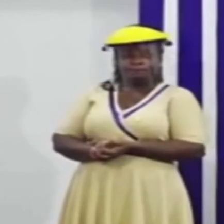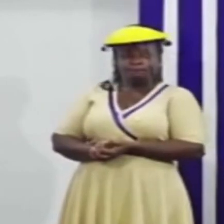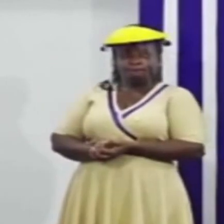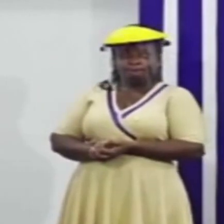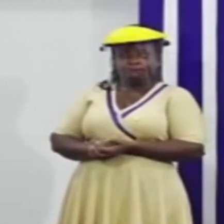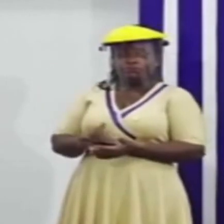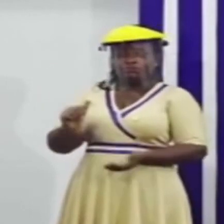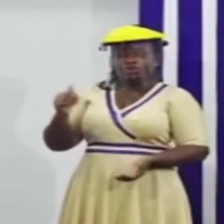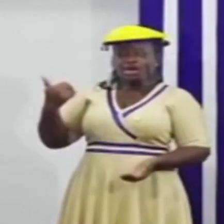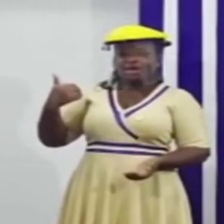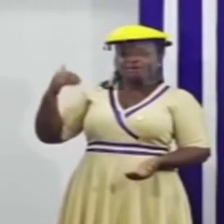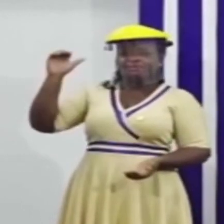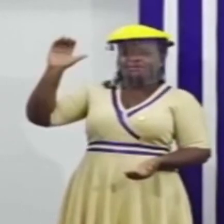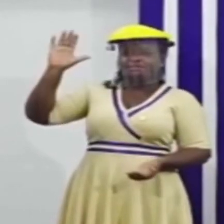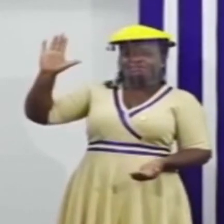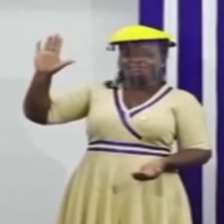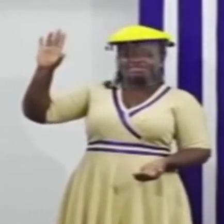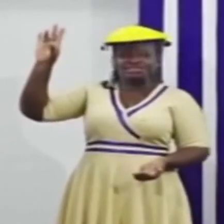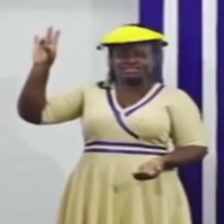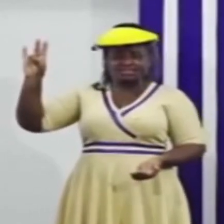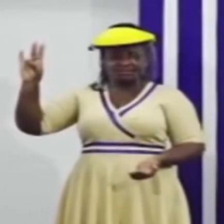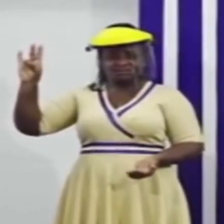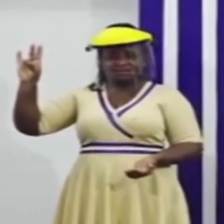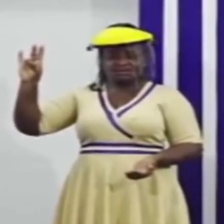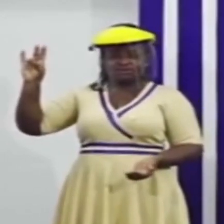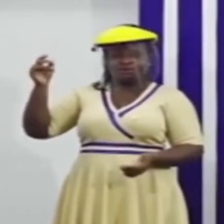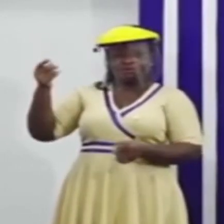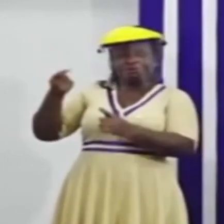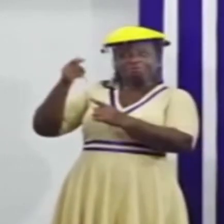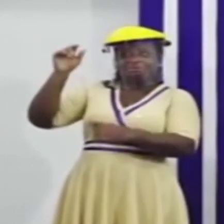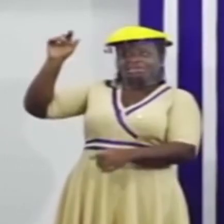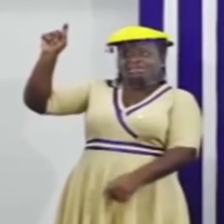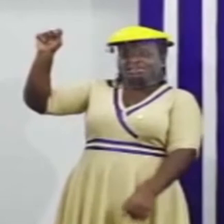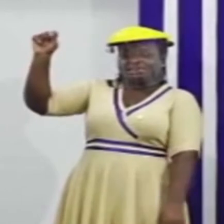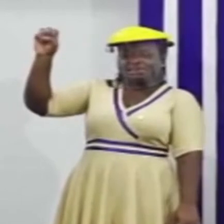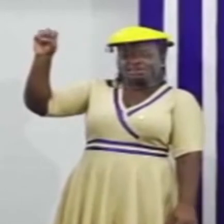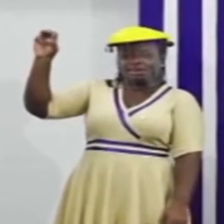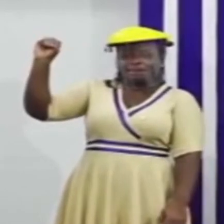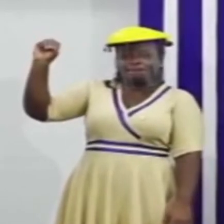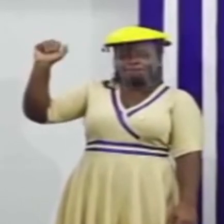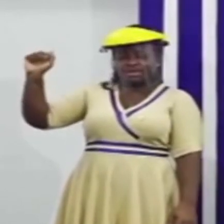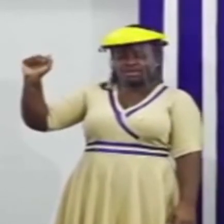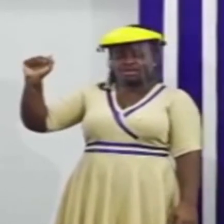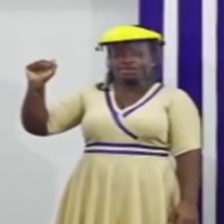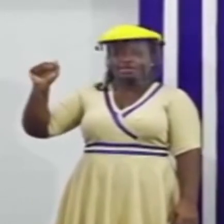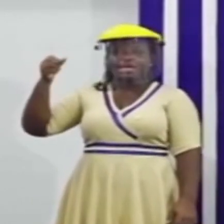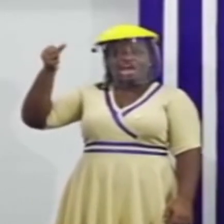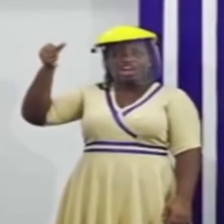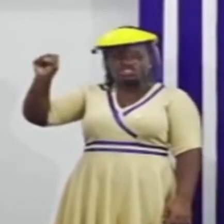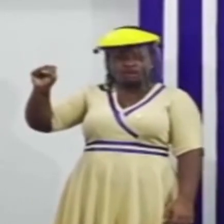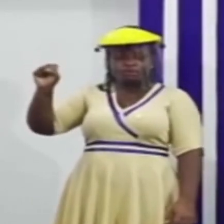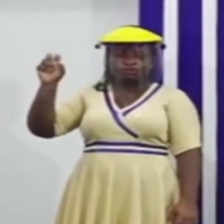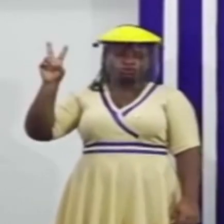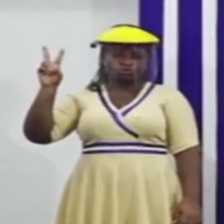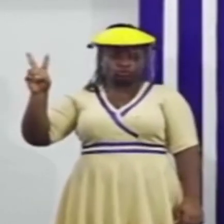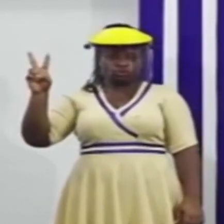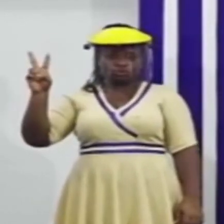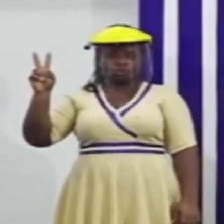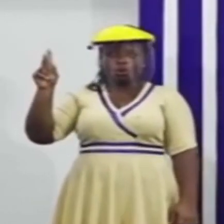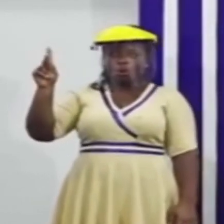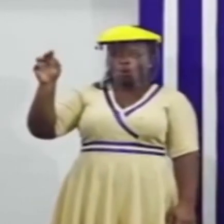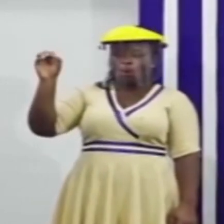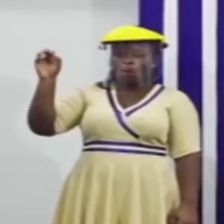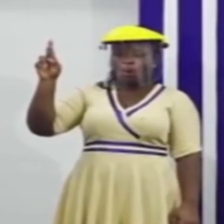57 cases reported came from Thermamete 51, Ashama 2, Koli Kote,